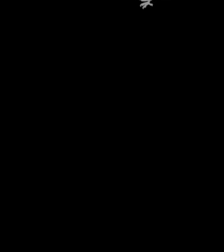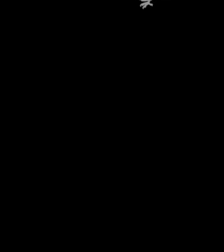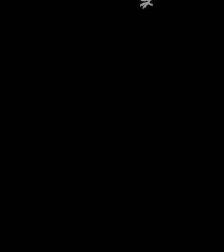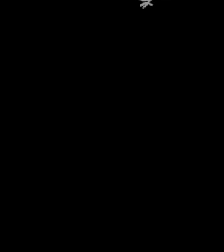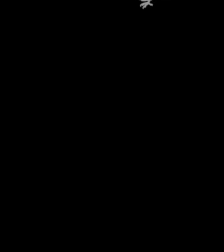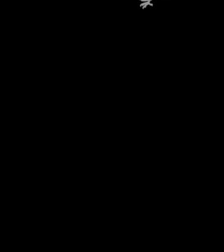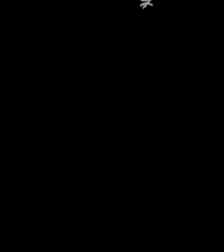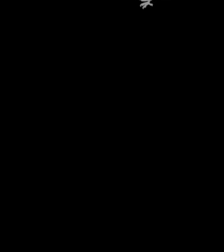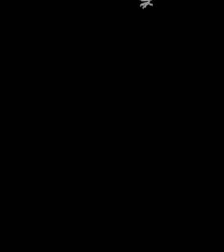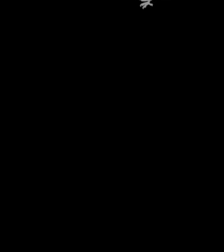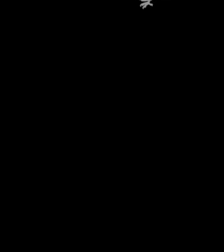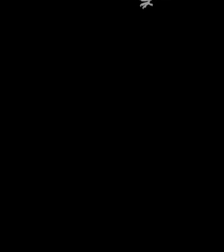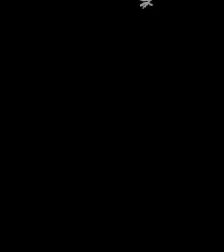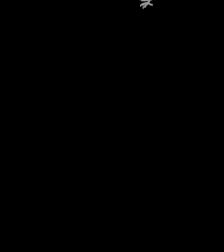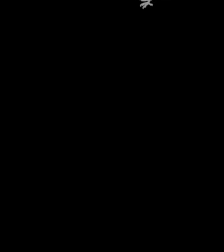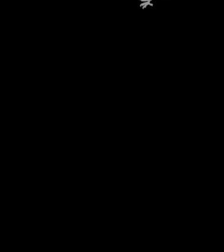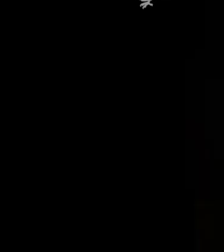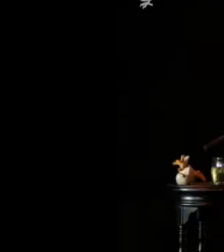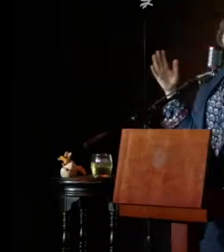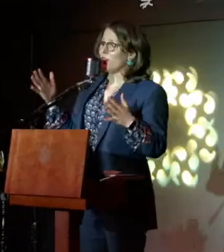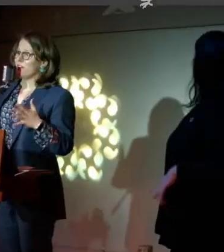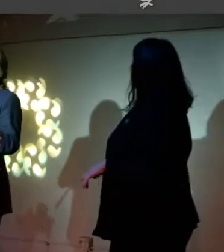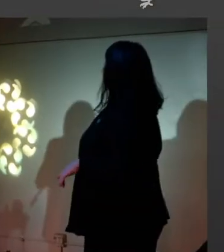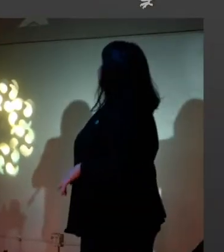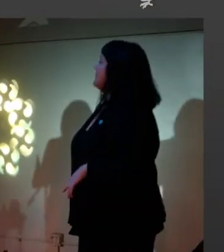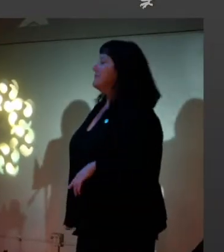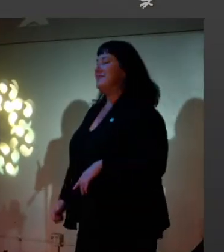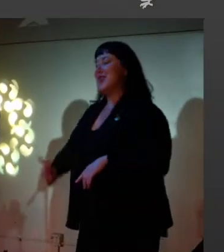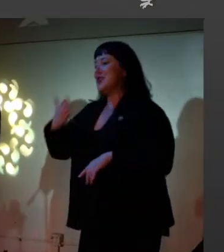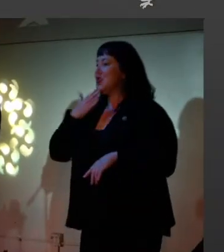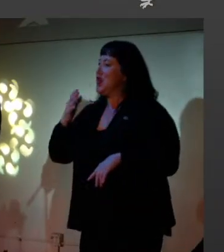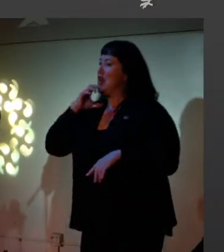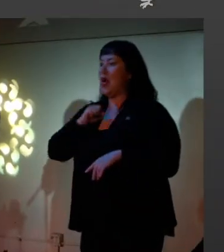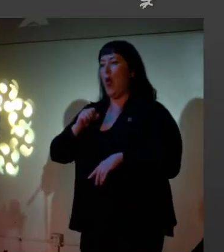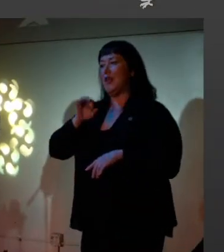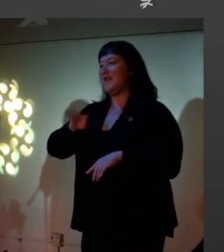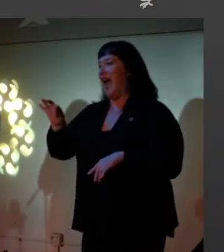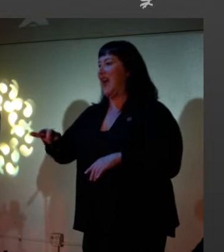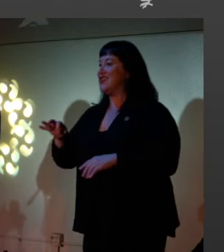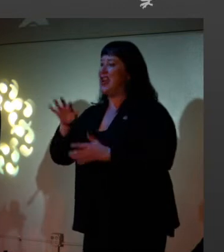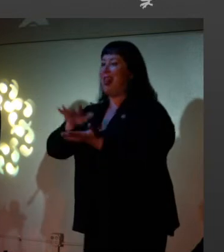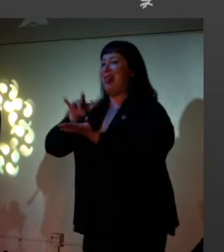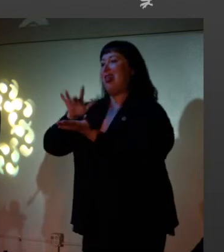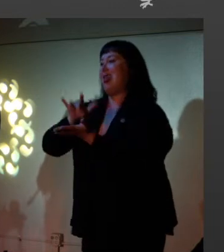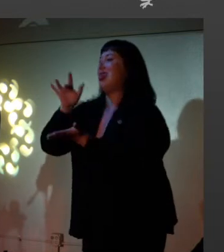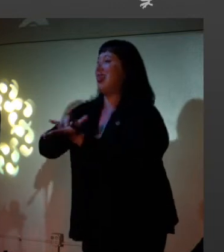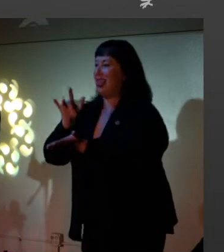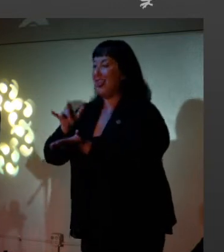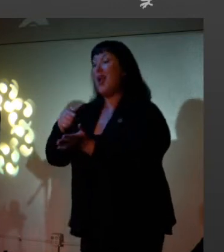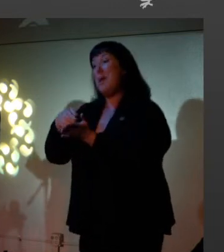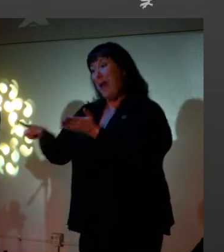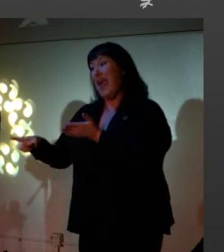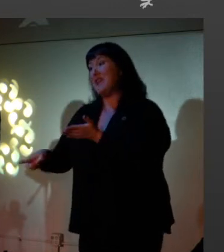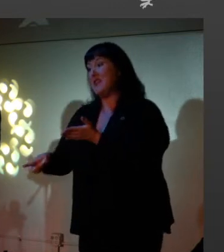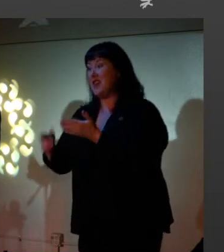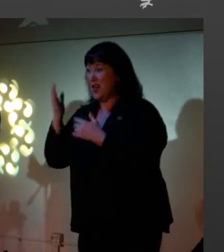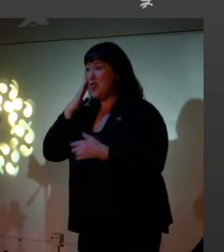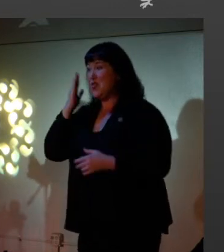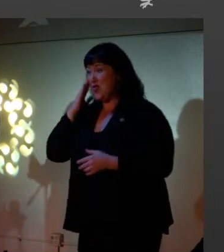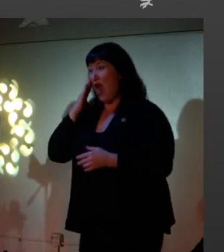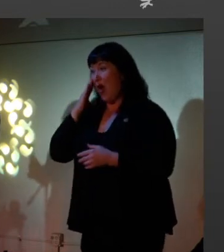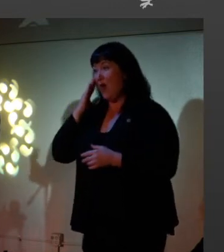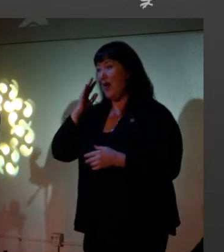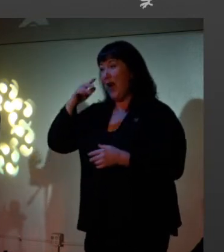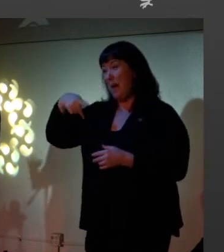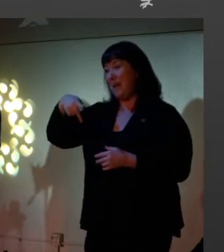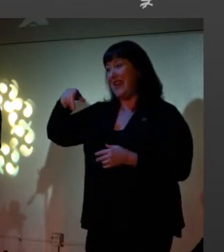This asshole. So, good old-fashioned exploitation of human difference paid for it. You all know Phineas T. Barnum,